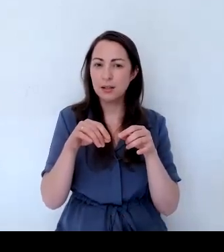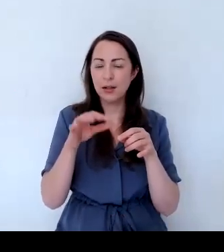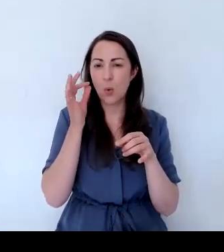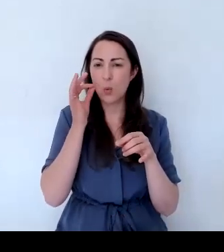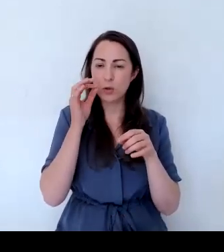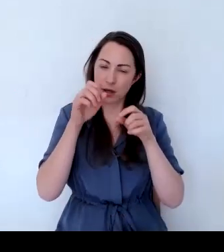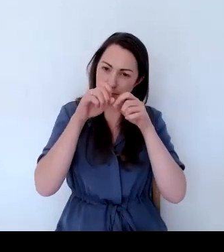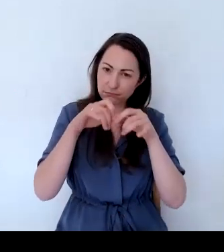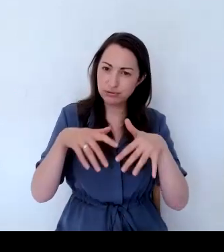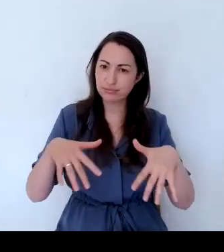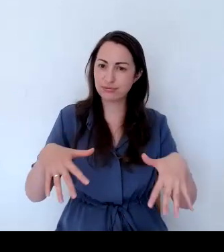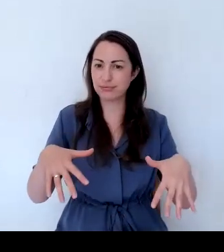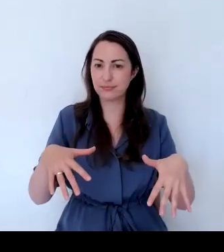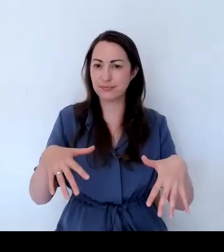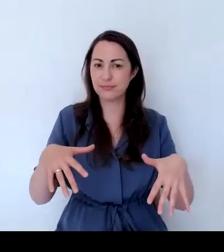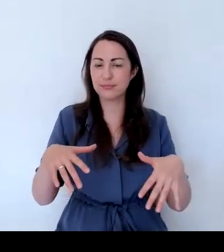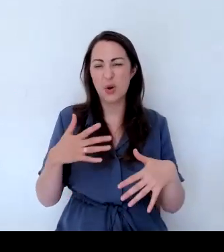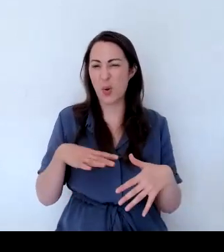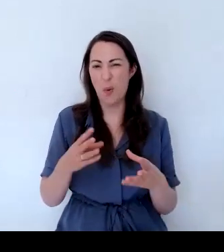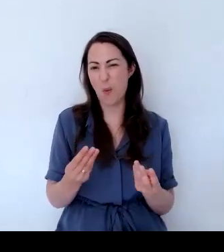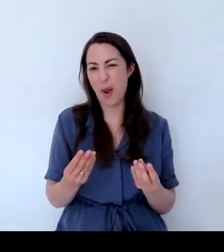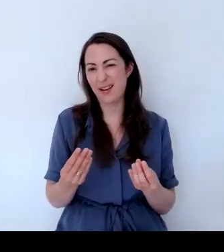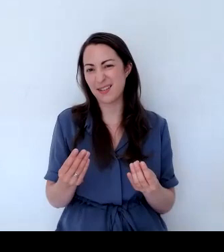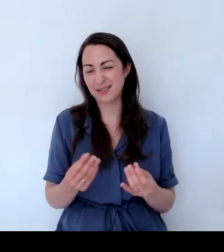want to be waterlogged and that's so important to them.